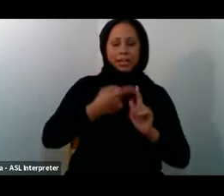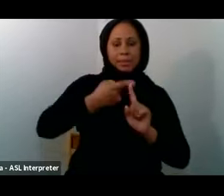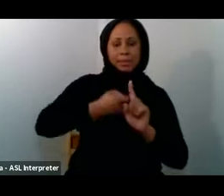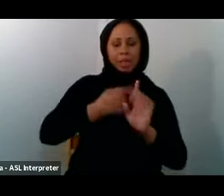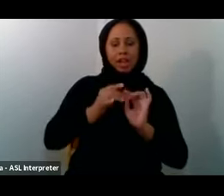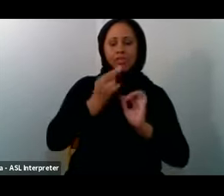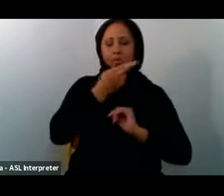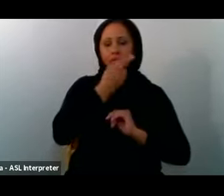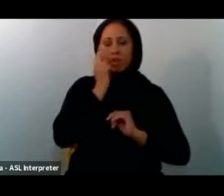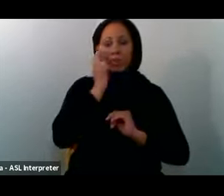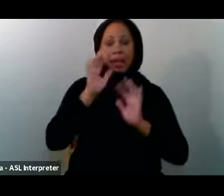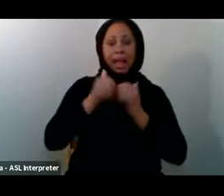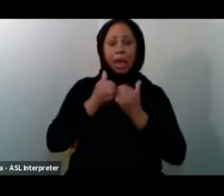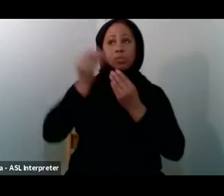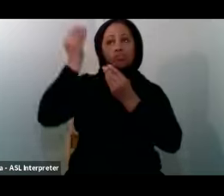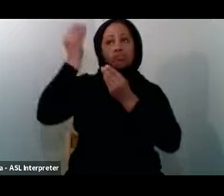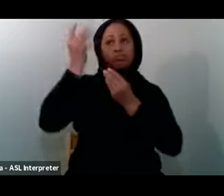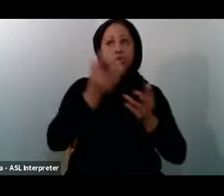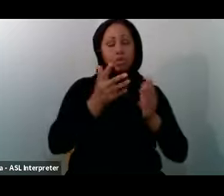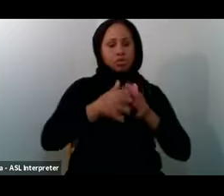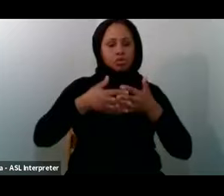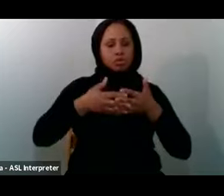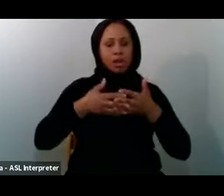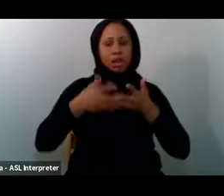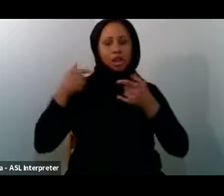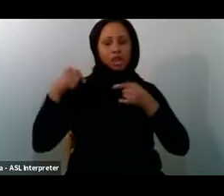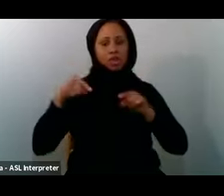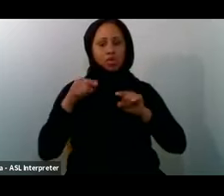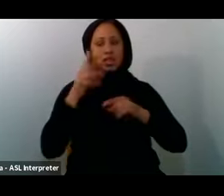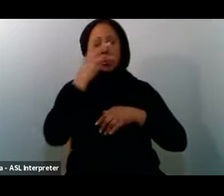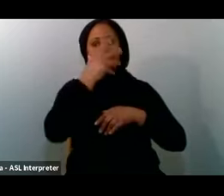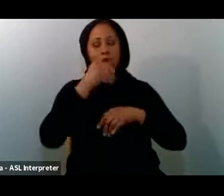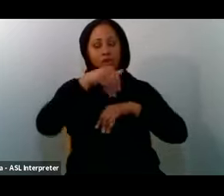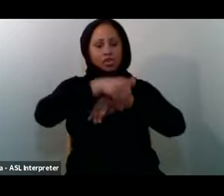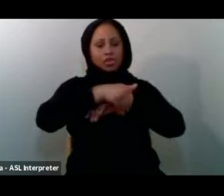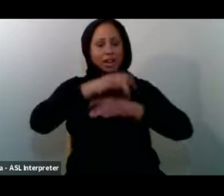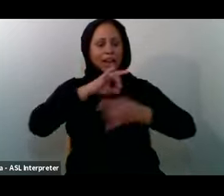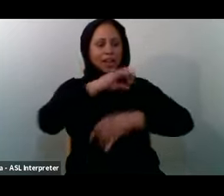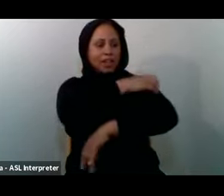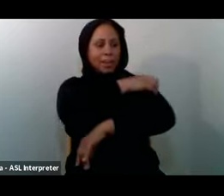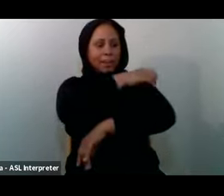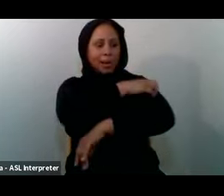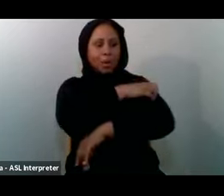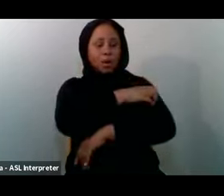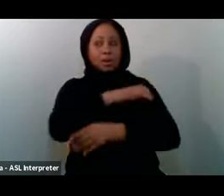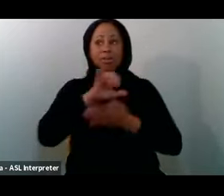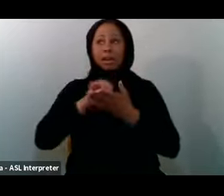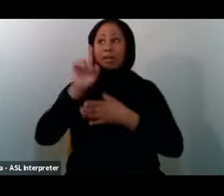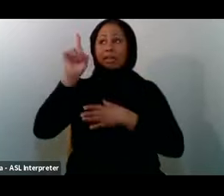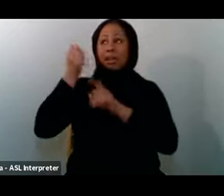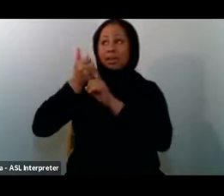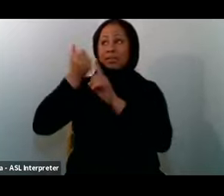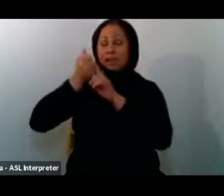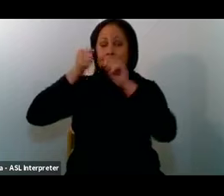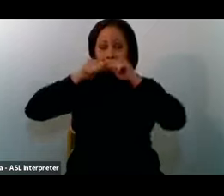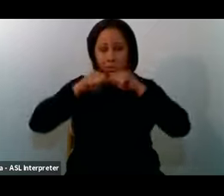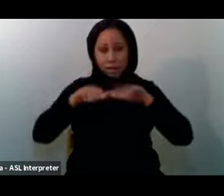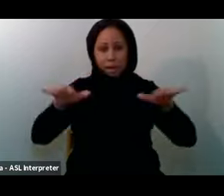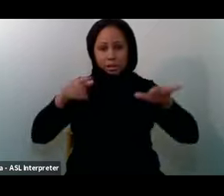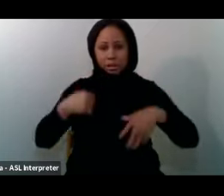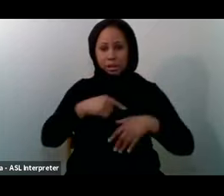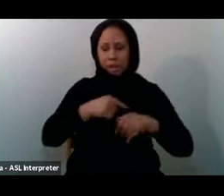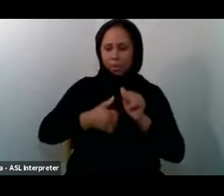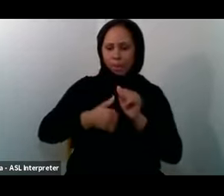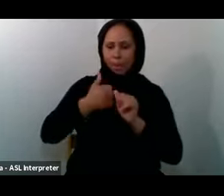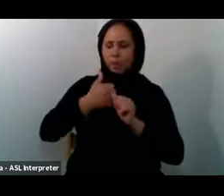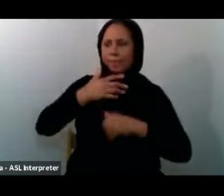On the beautiful night of power That Allah subhanahu wa ta'ala blesses us Human beings with the greatest word